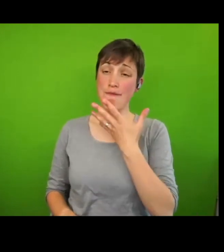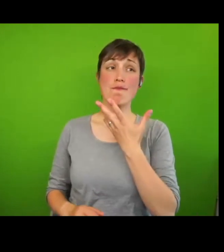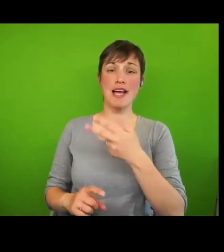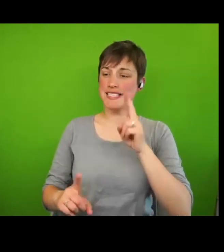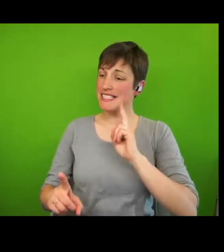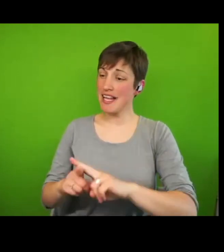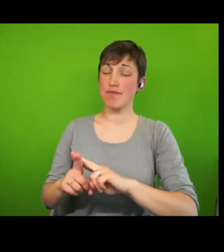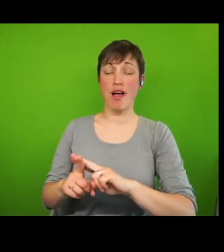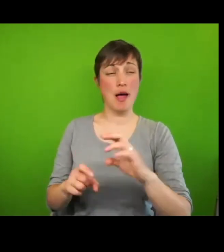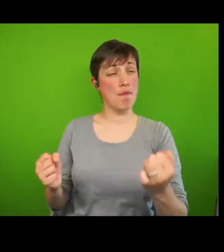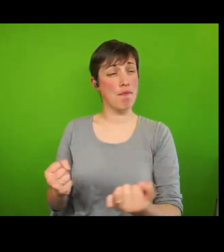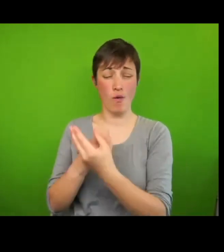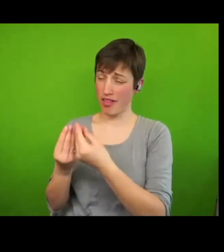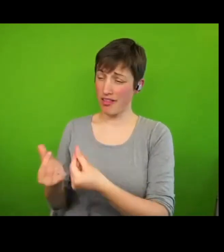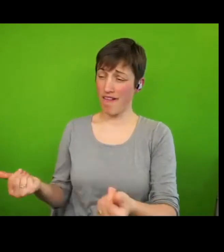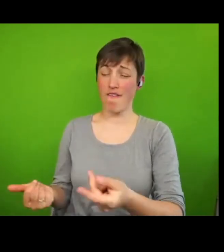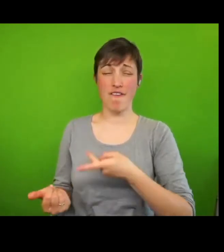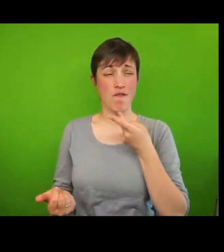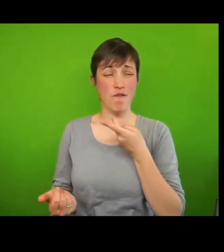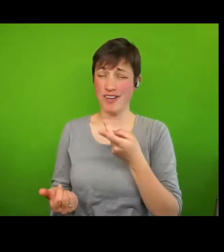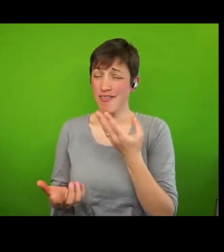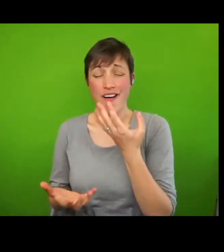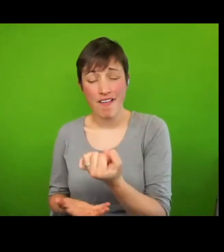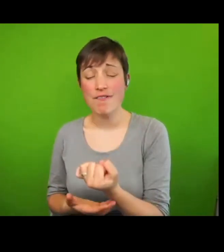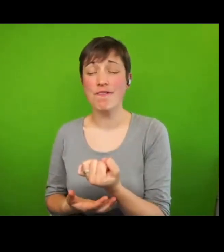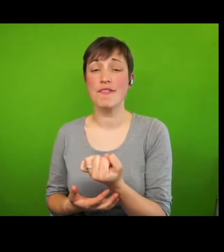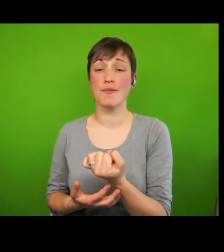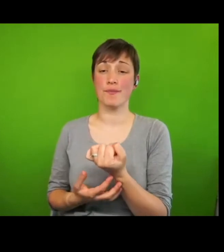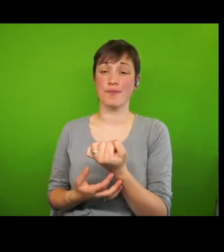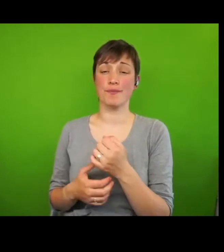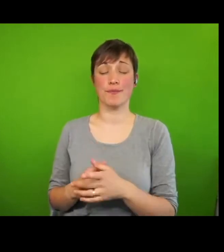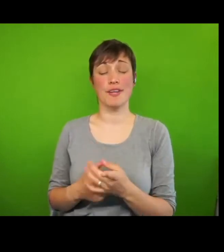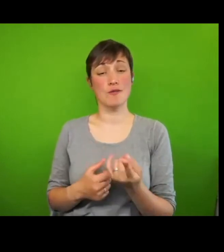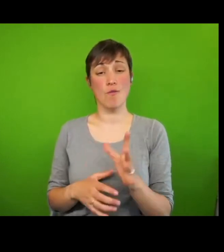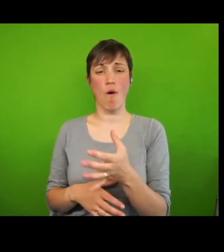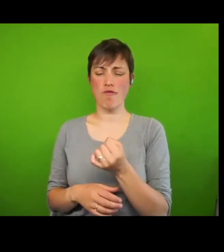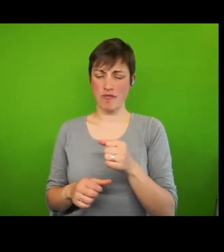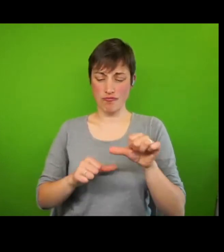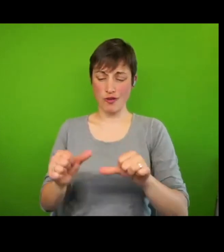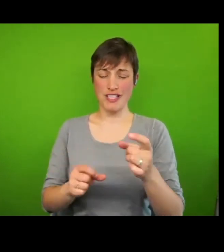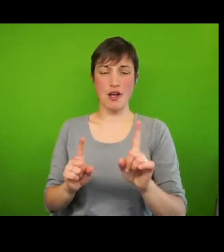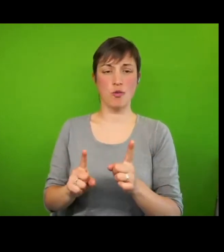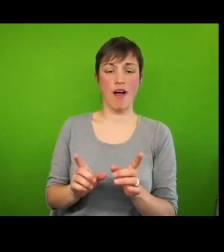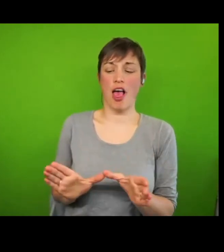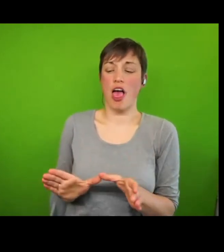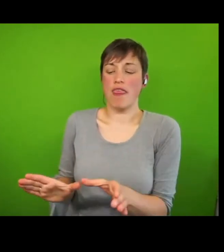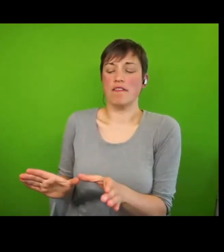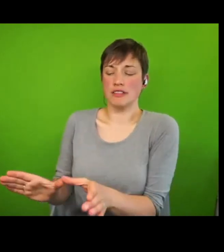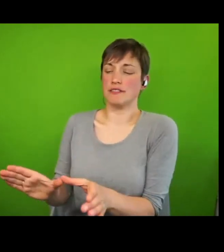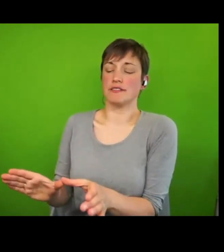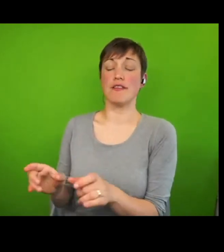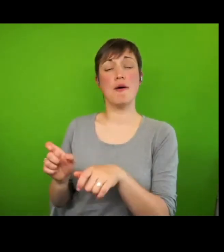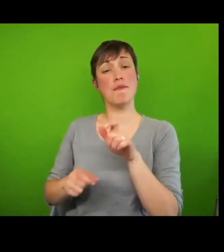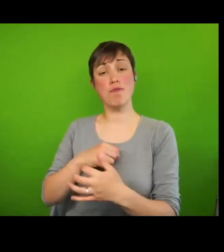and lack of voice. These stem in part from a process of othering by which people in poverty are treated as